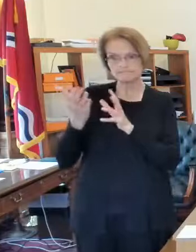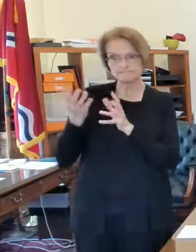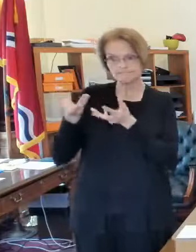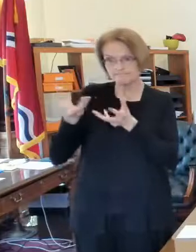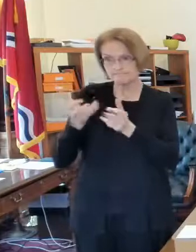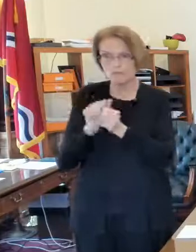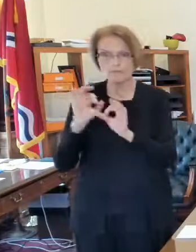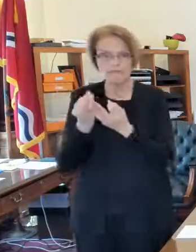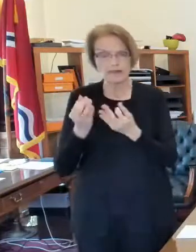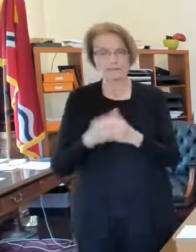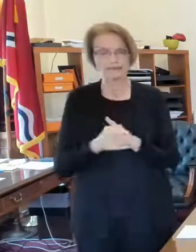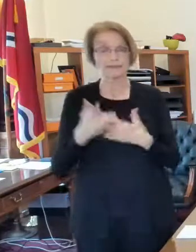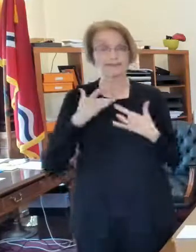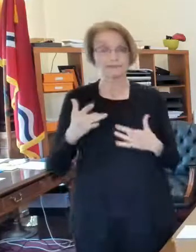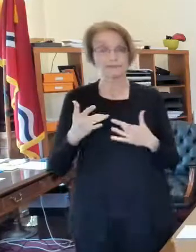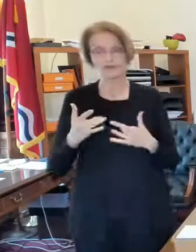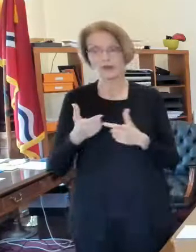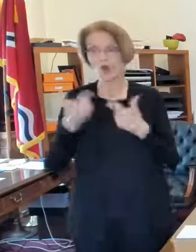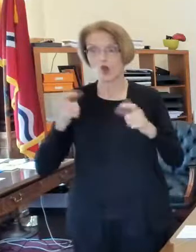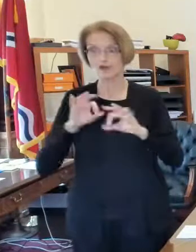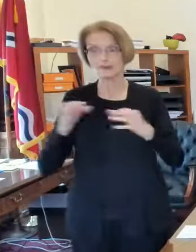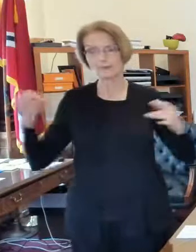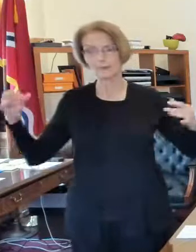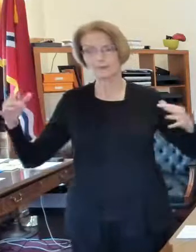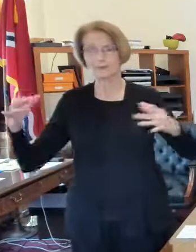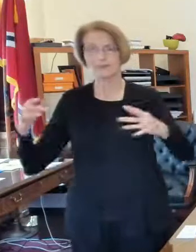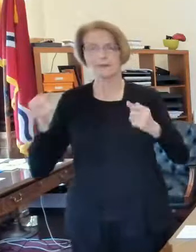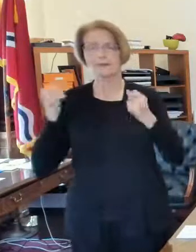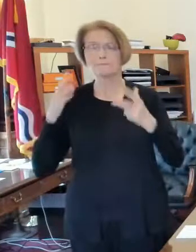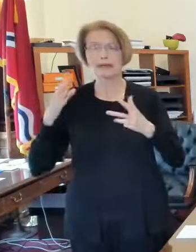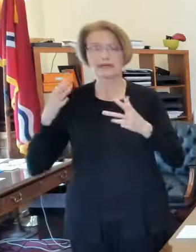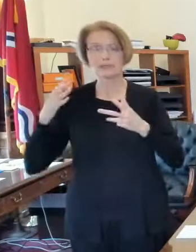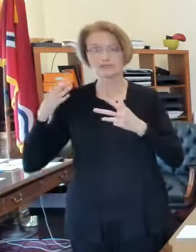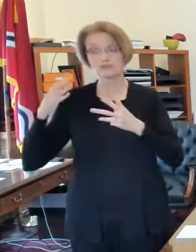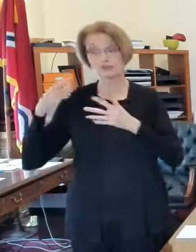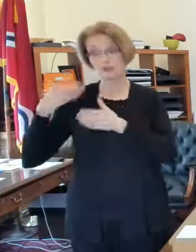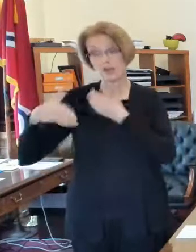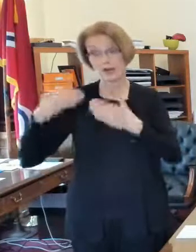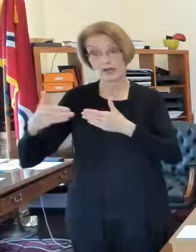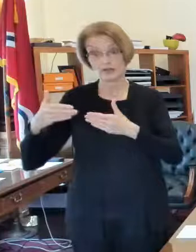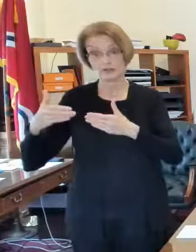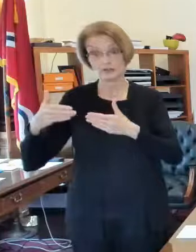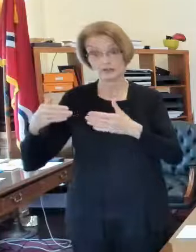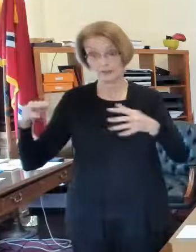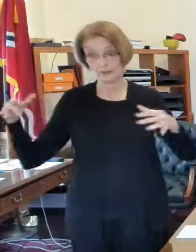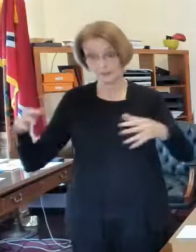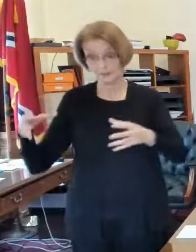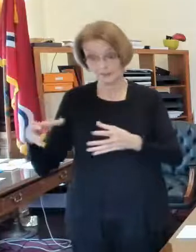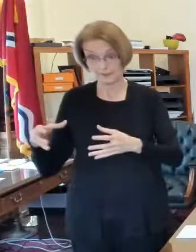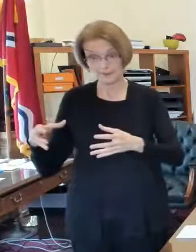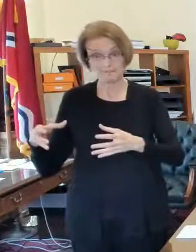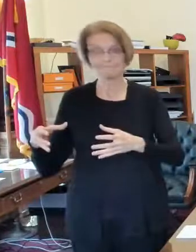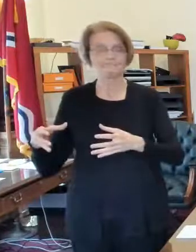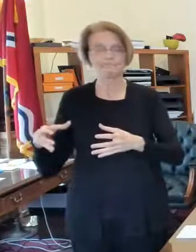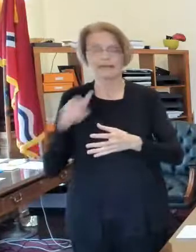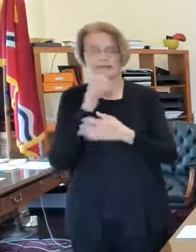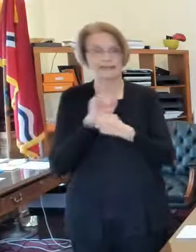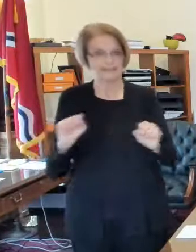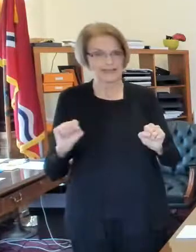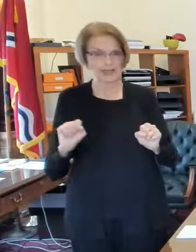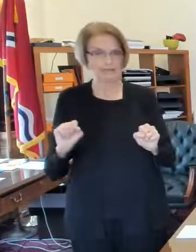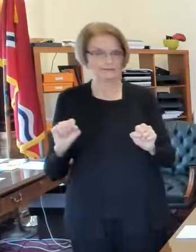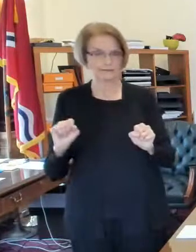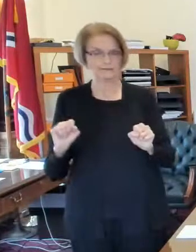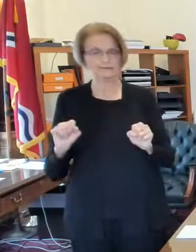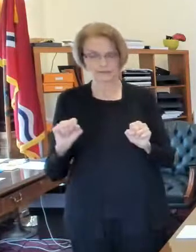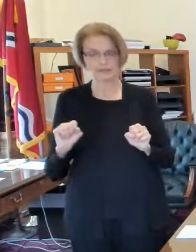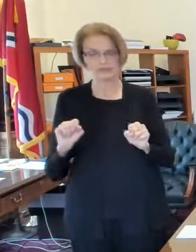know typically you have large families coming together many generations will come into one household but right now it's just not safe to do that we have to be mindful of the